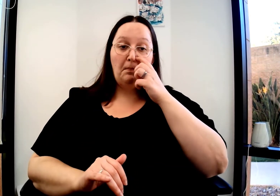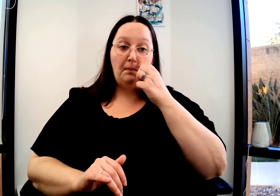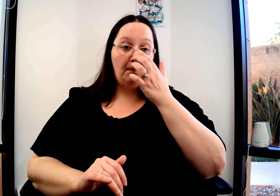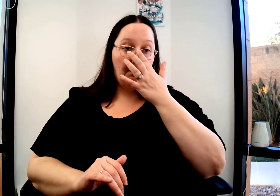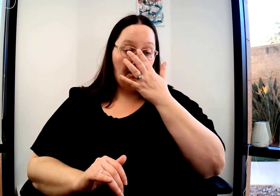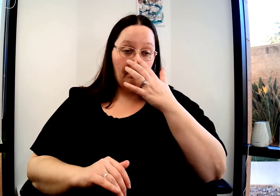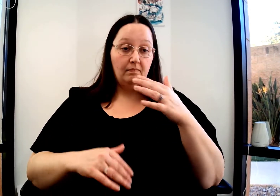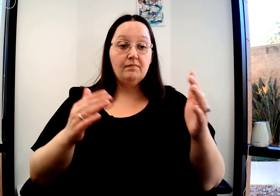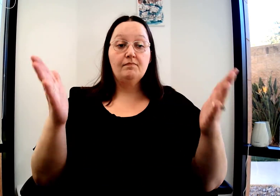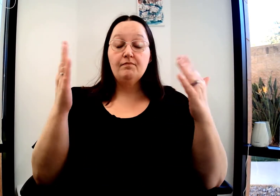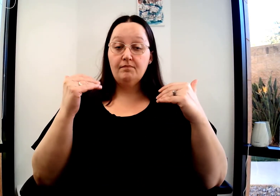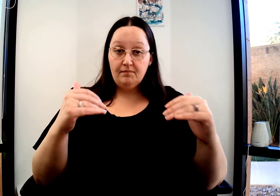Larger means to type.